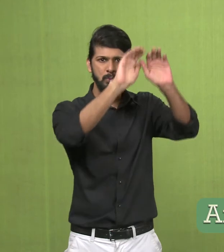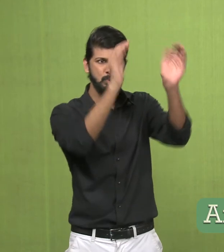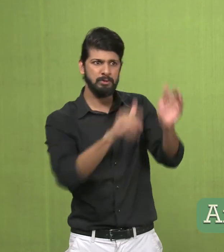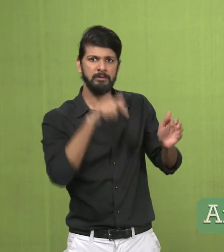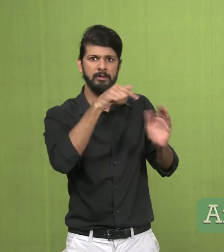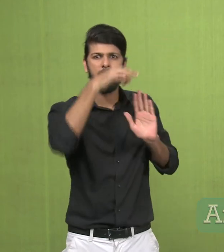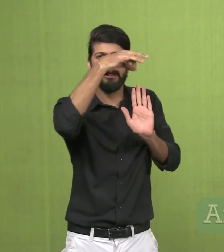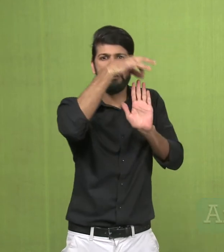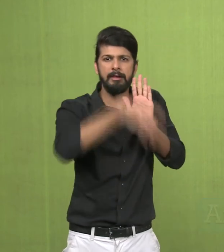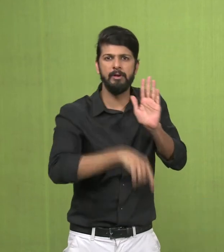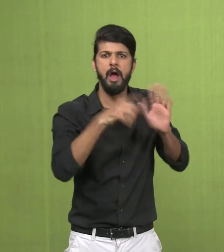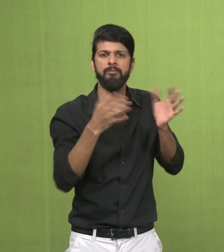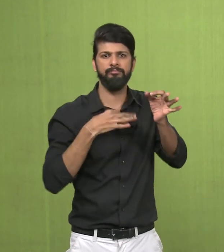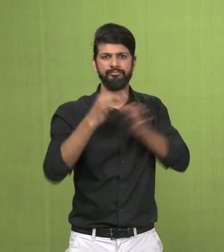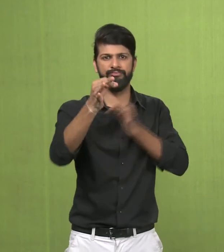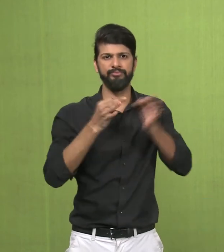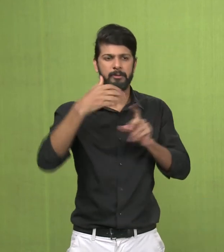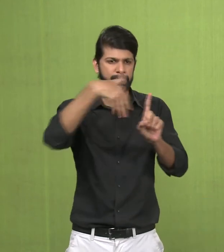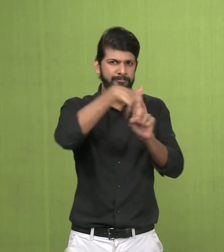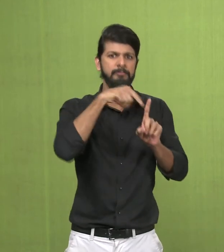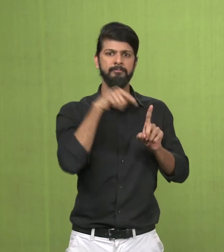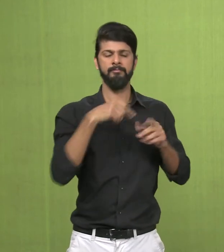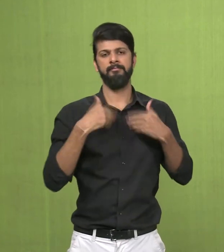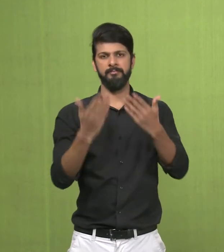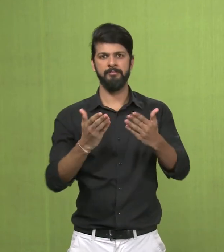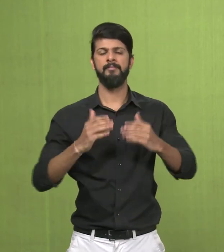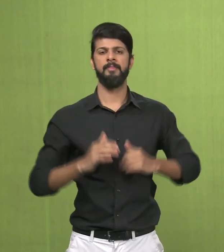the background of the origin of Morian sculpture.